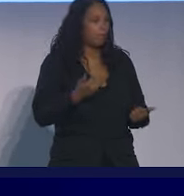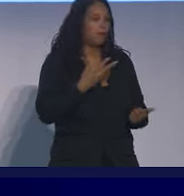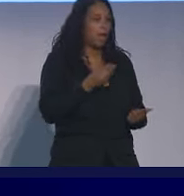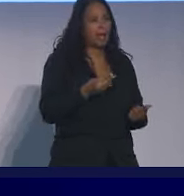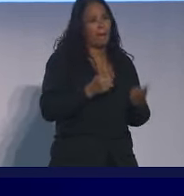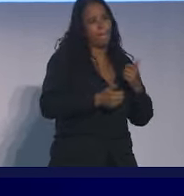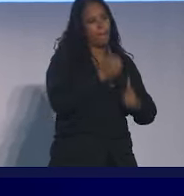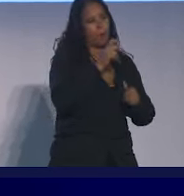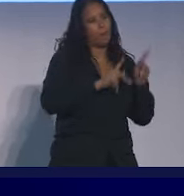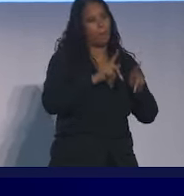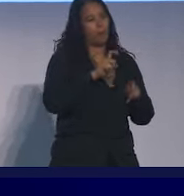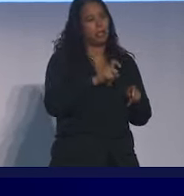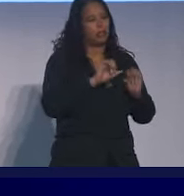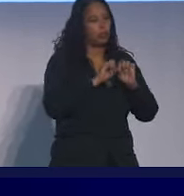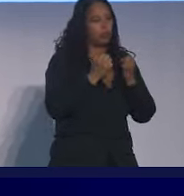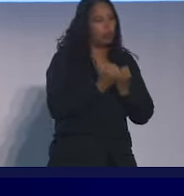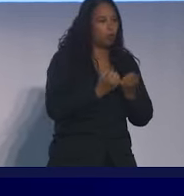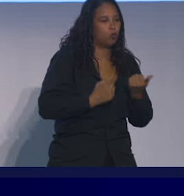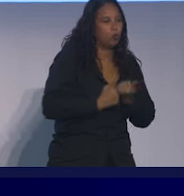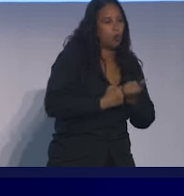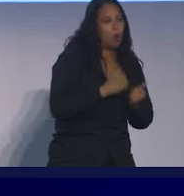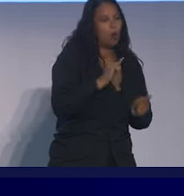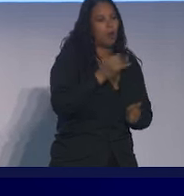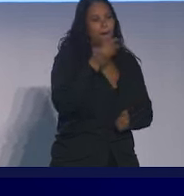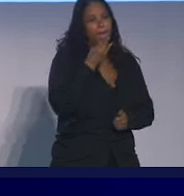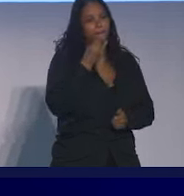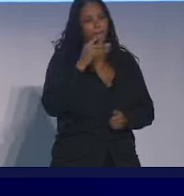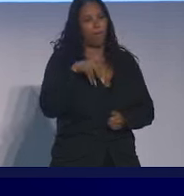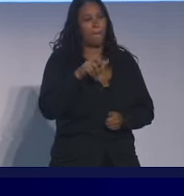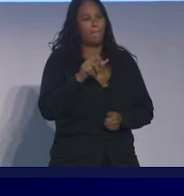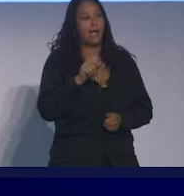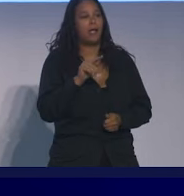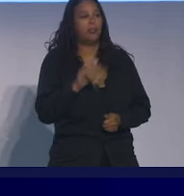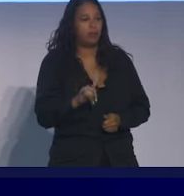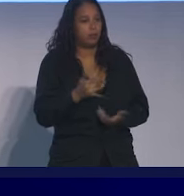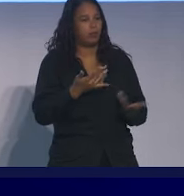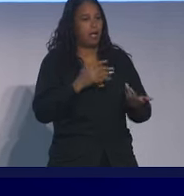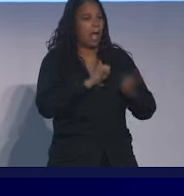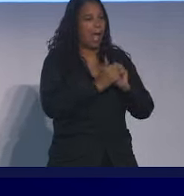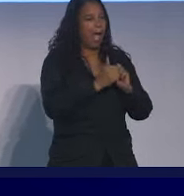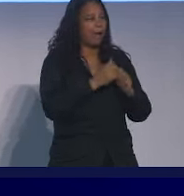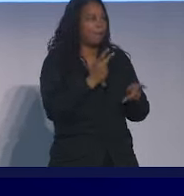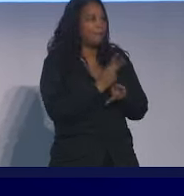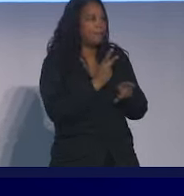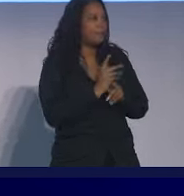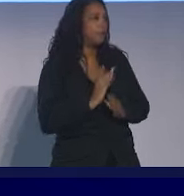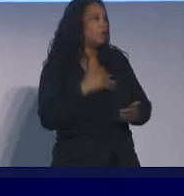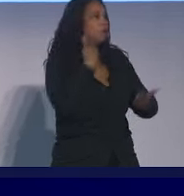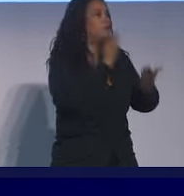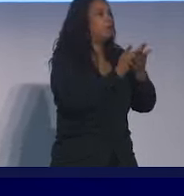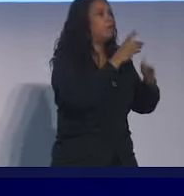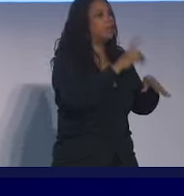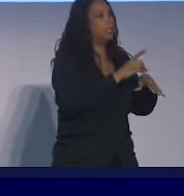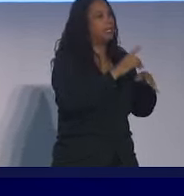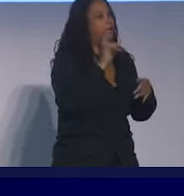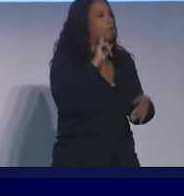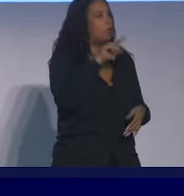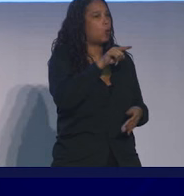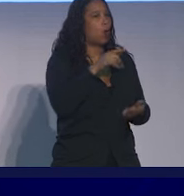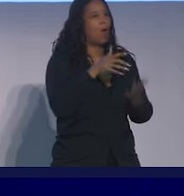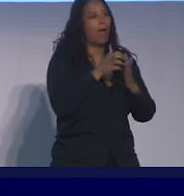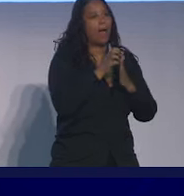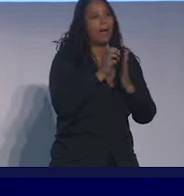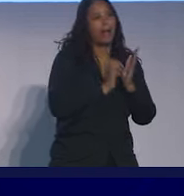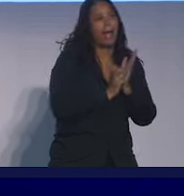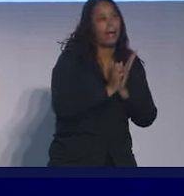supports. Let's get you to the food pantry. Let's help you figure out how to get to the doctor's appointment that you have for your cancer treatment. Let's figure